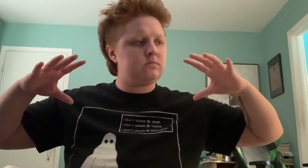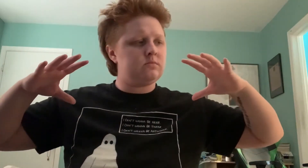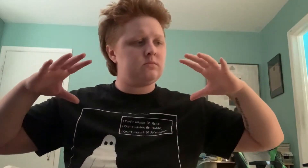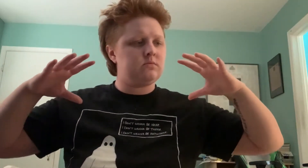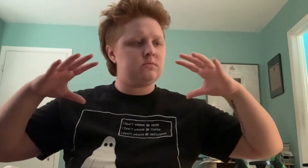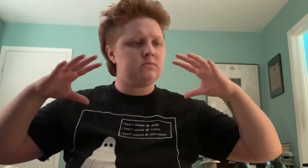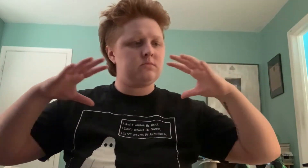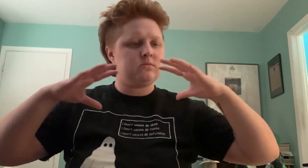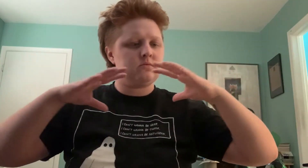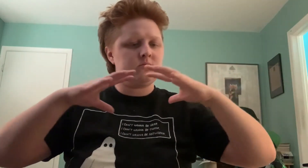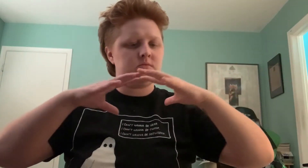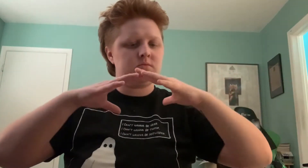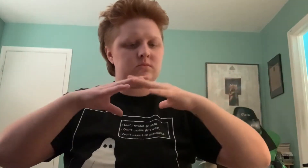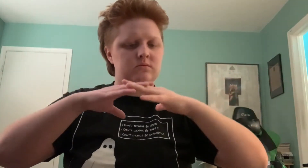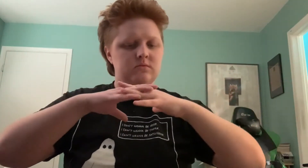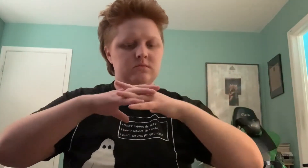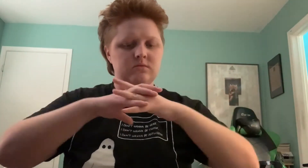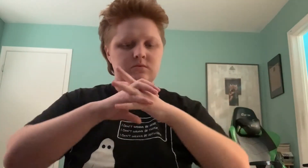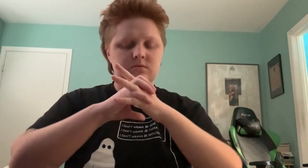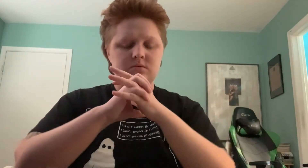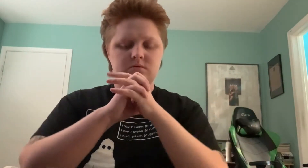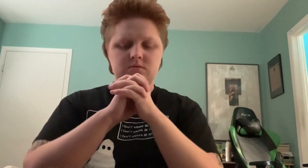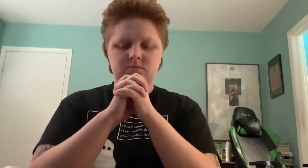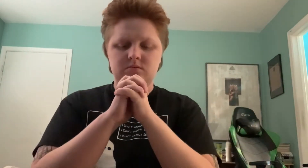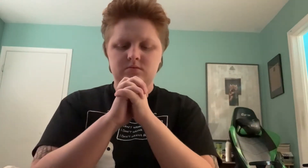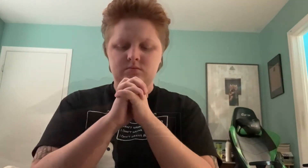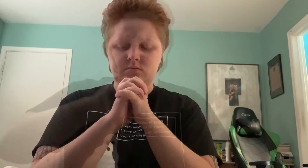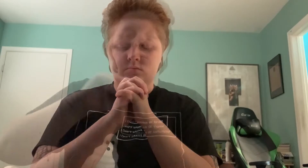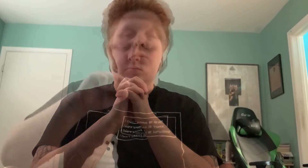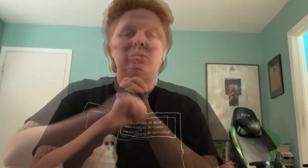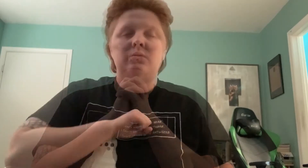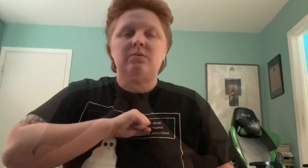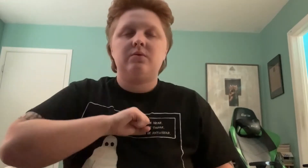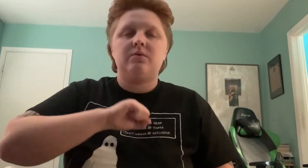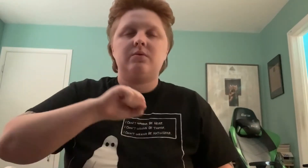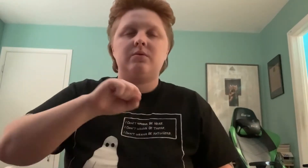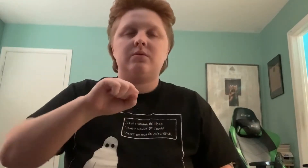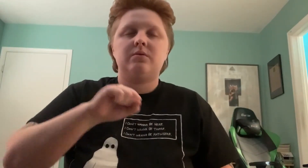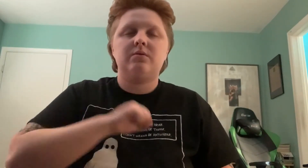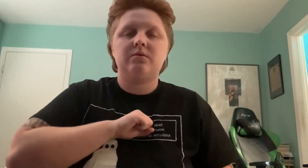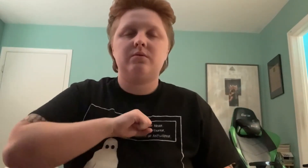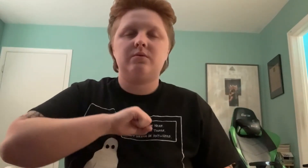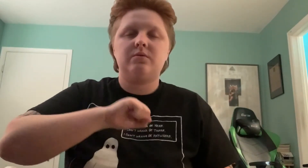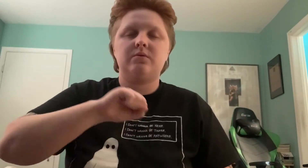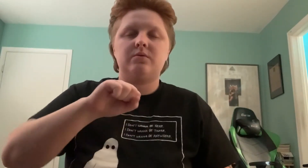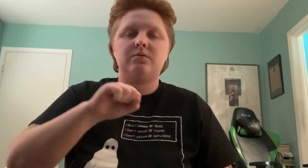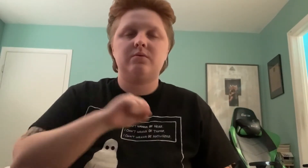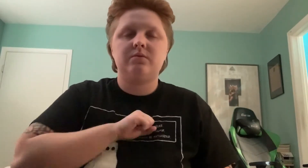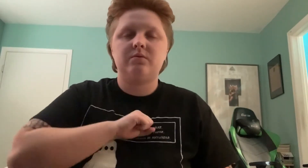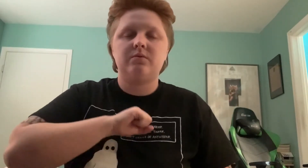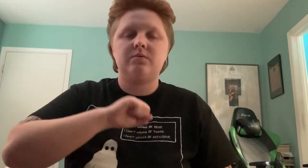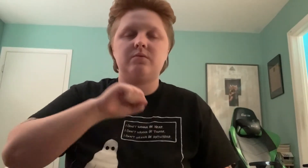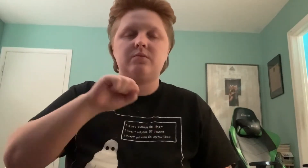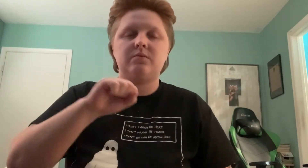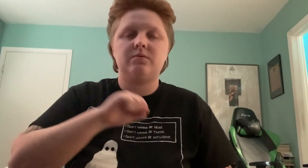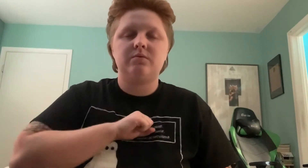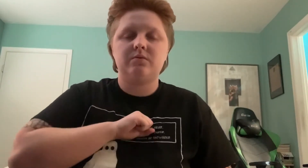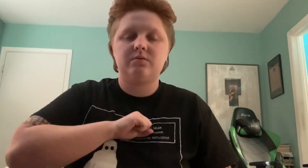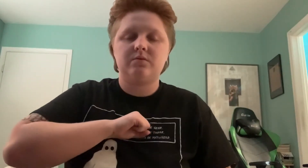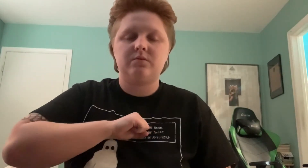frustrating but i do think it will be worth the wait i can wait to make sure my body has what it needs that i can reach my